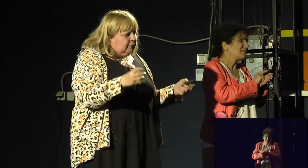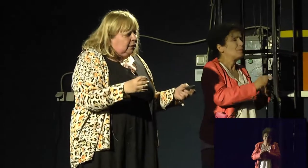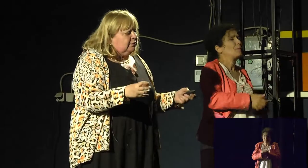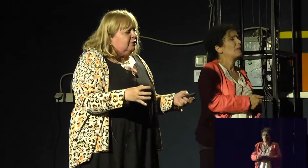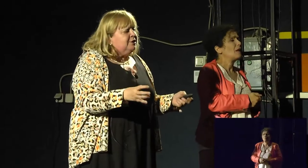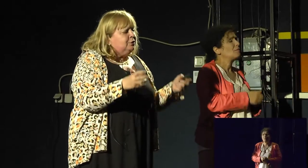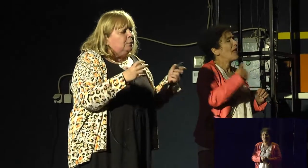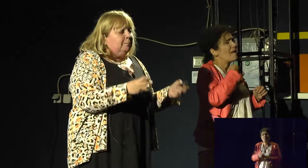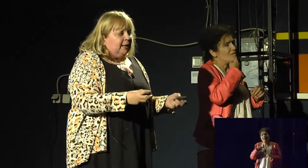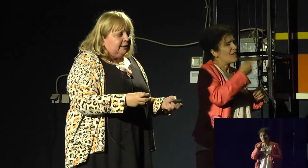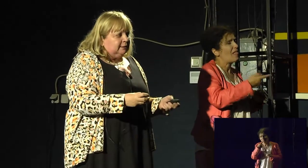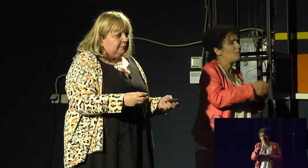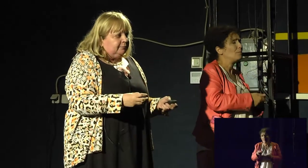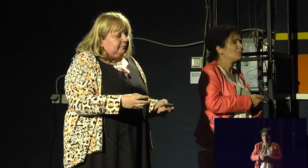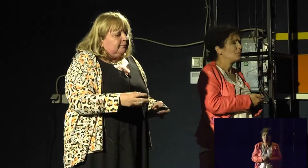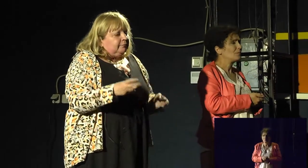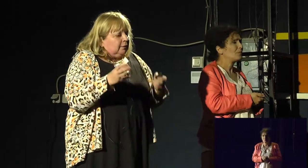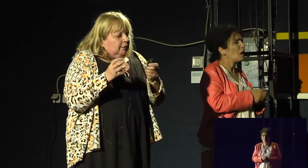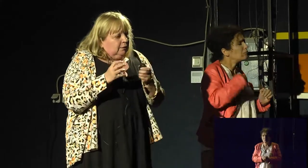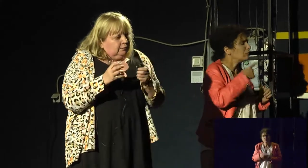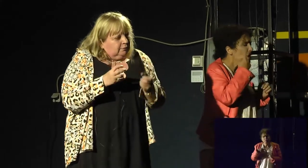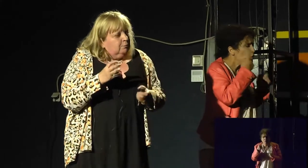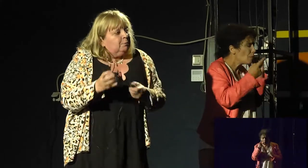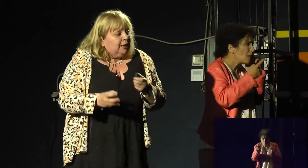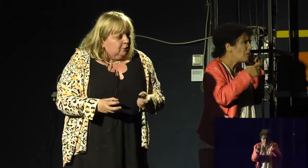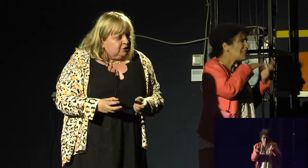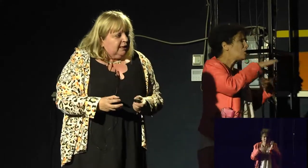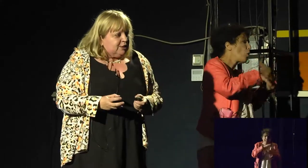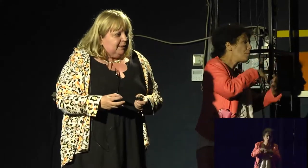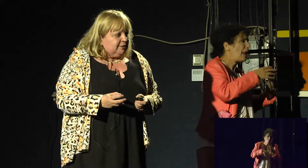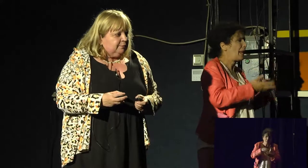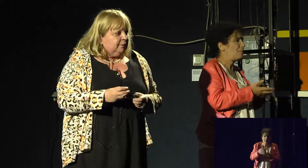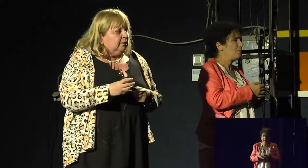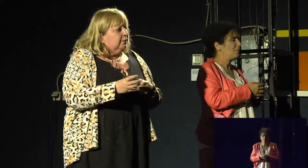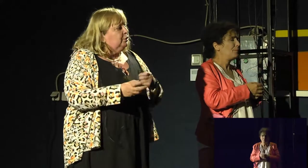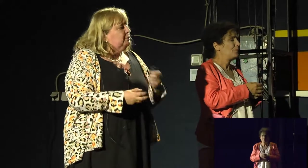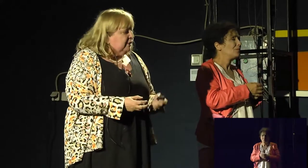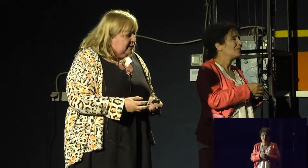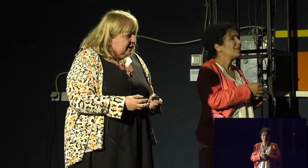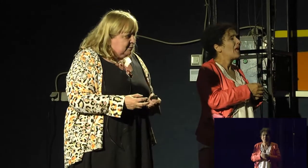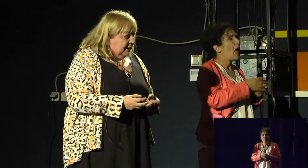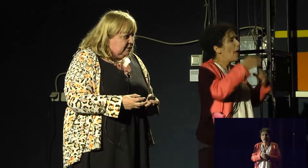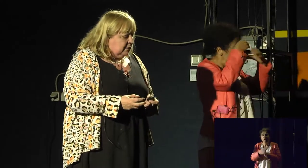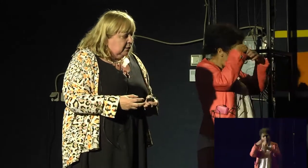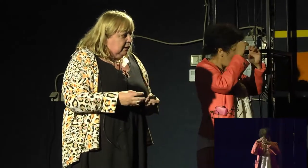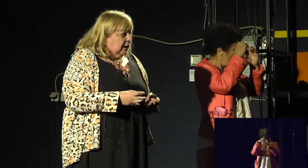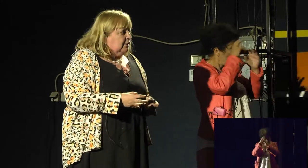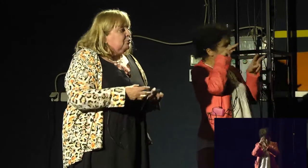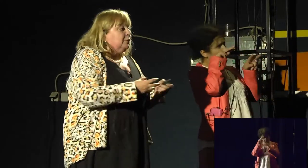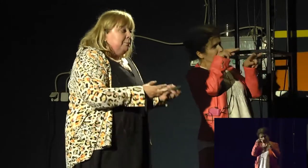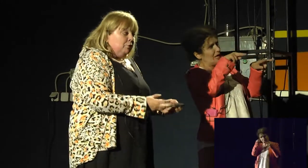tries to combine the more biological aspects, the human rights aspects,